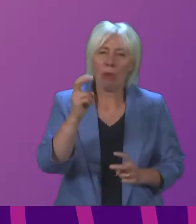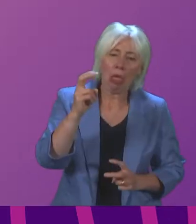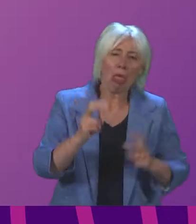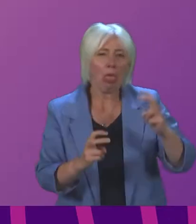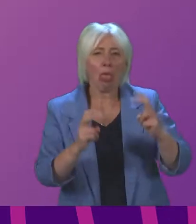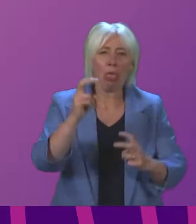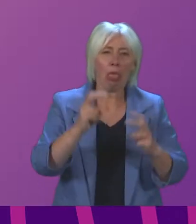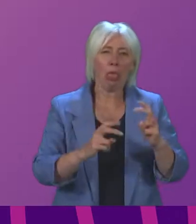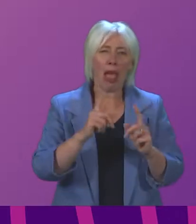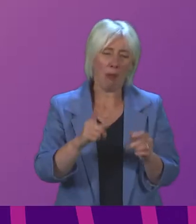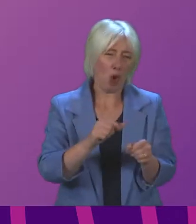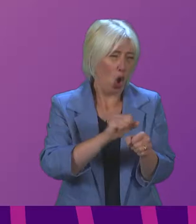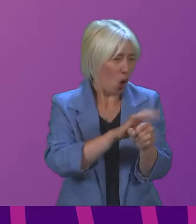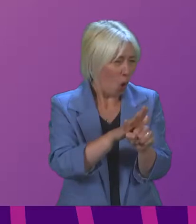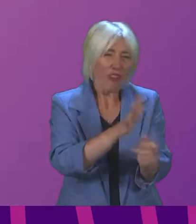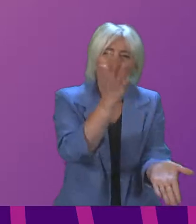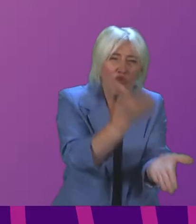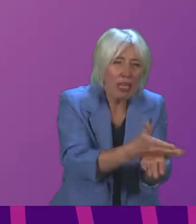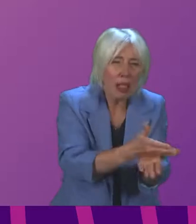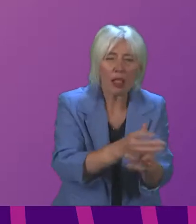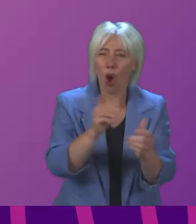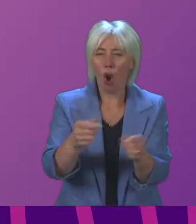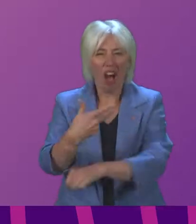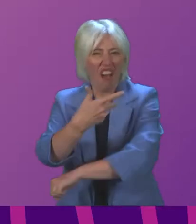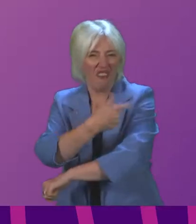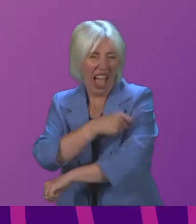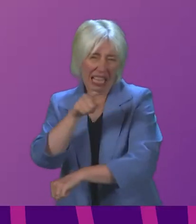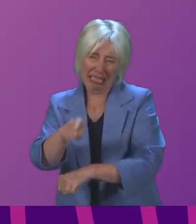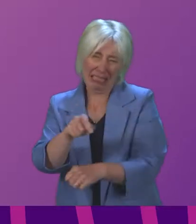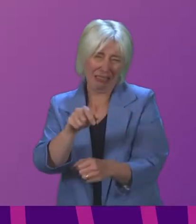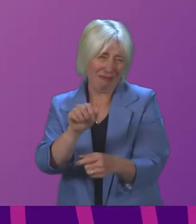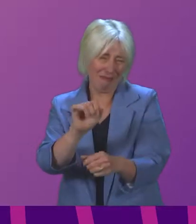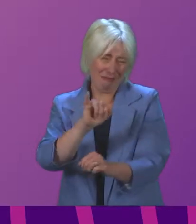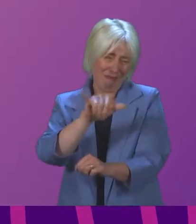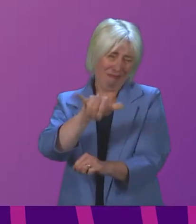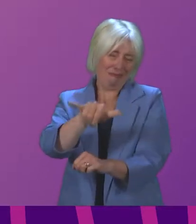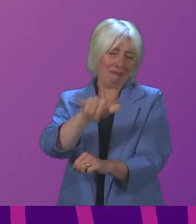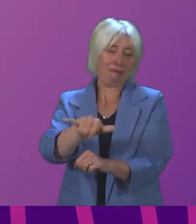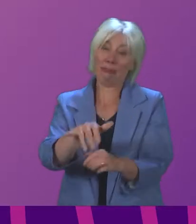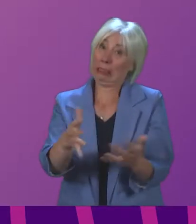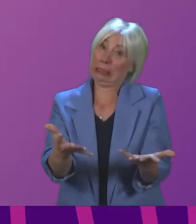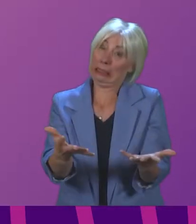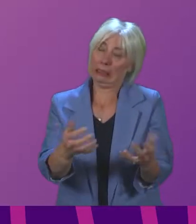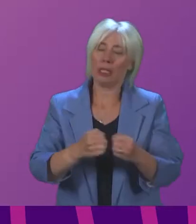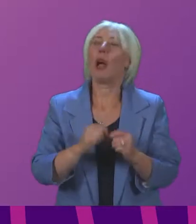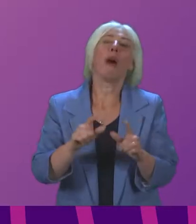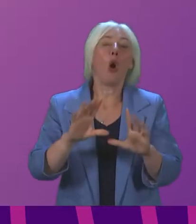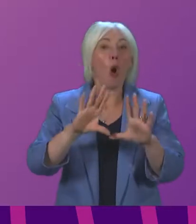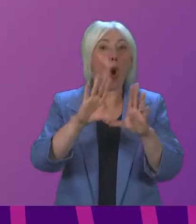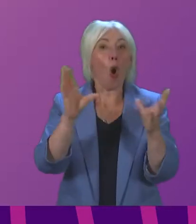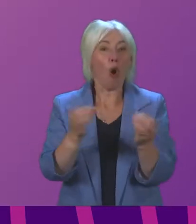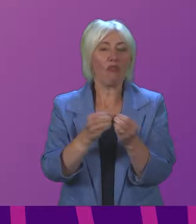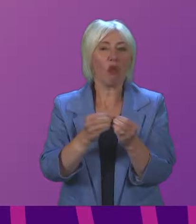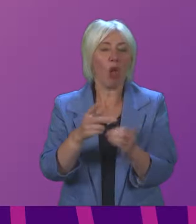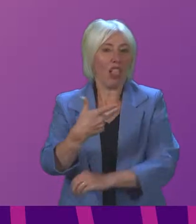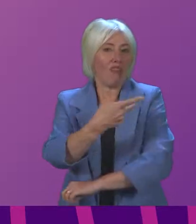either the existence of COVID or against the vaccines as the main way of tackling it. Now, I accept that overall vaccination rates